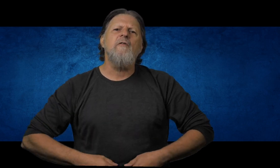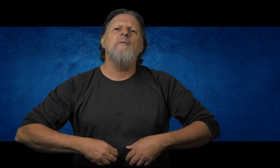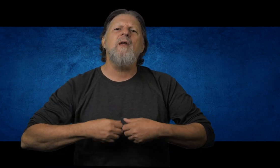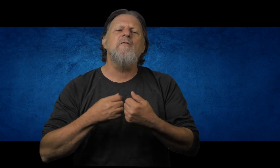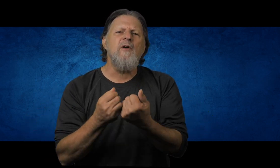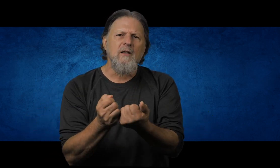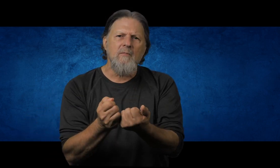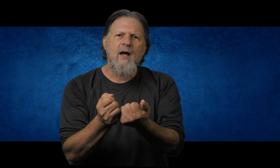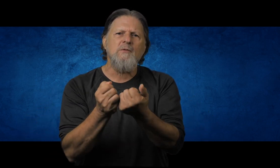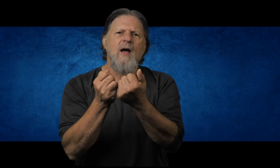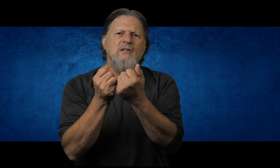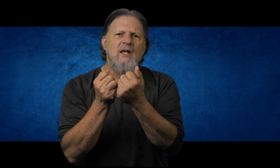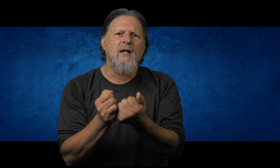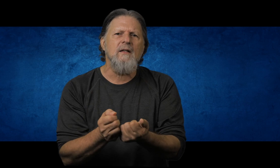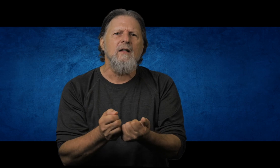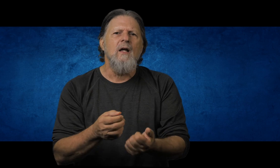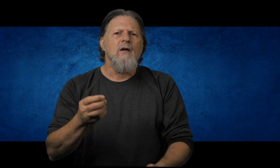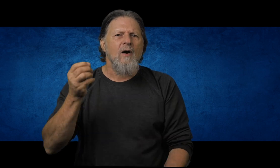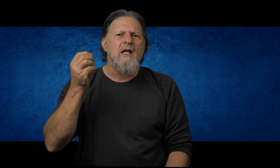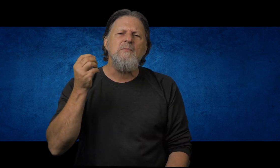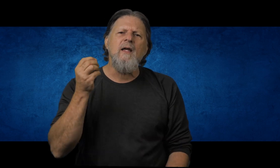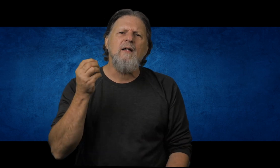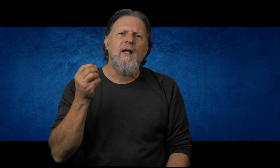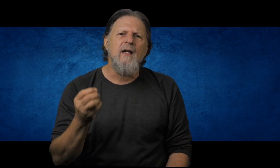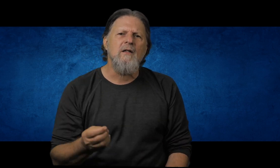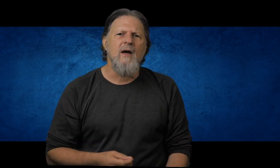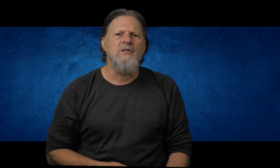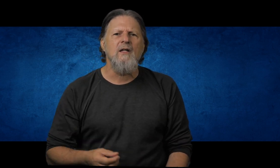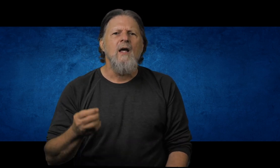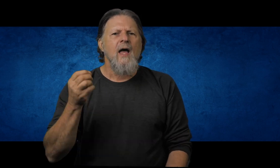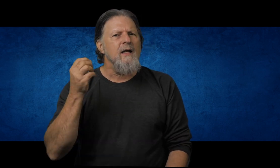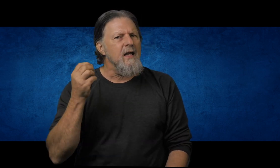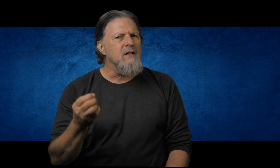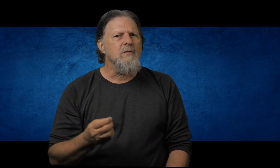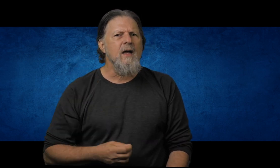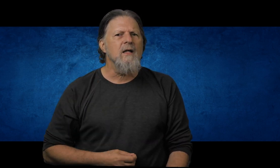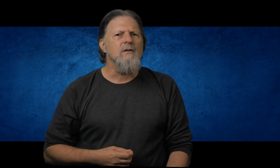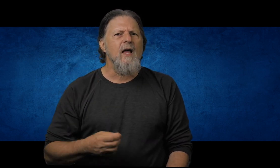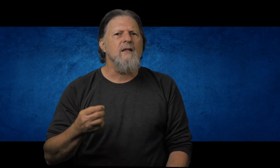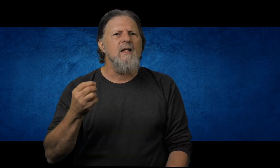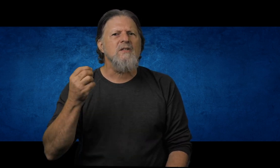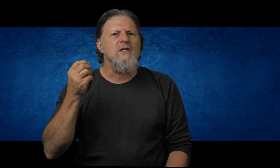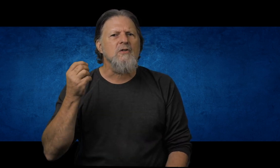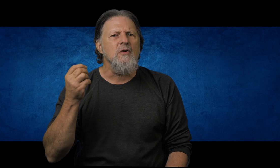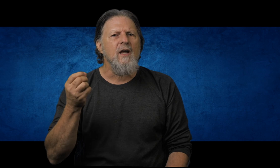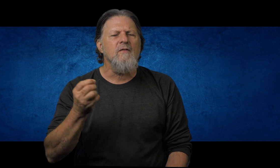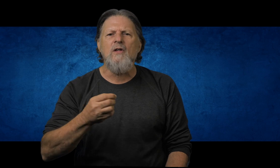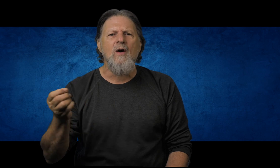from being victimized by Satan. Christ made an end to my sin, an end to my guilt. And this is true even though